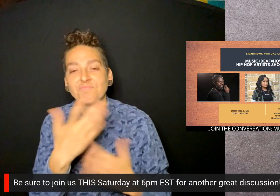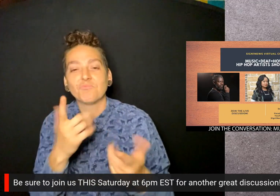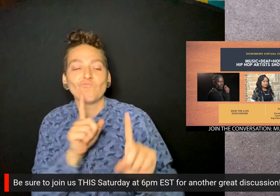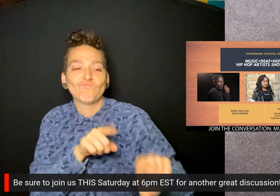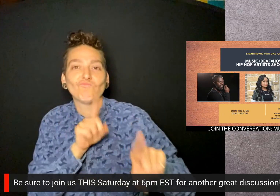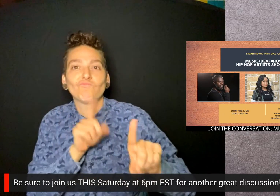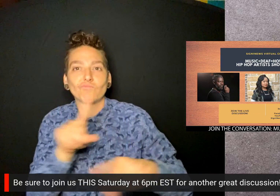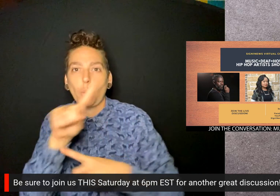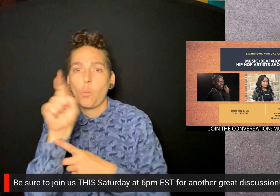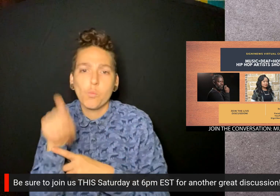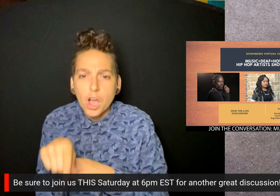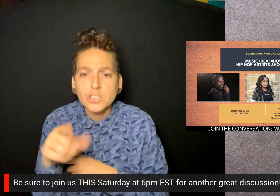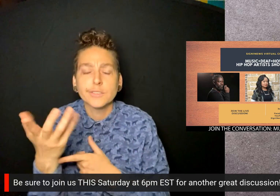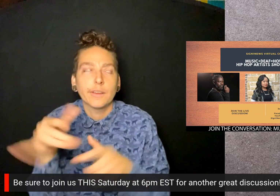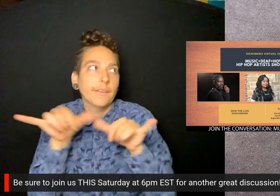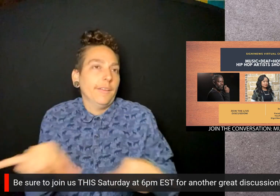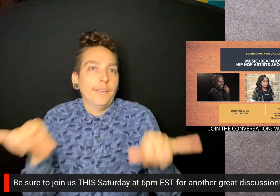people ask all the time.